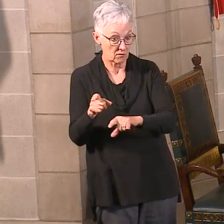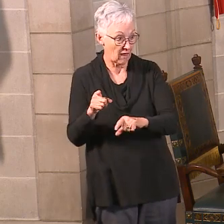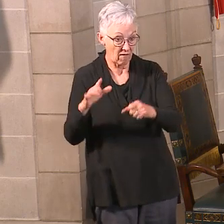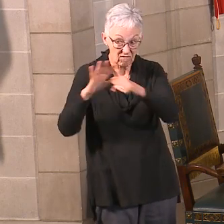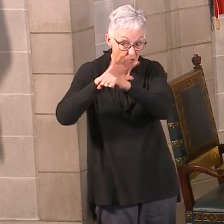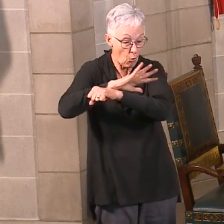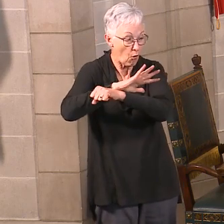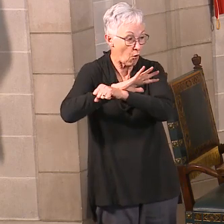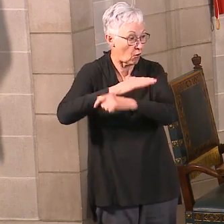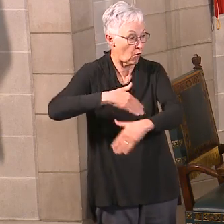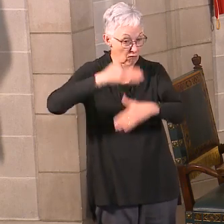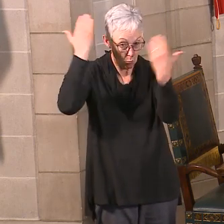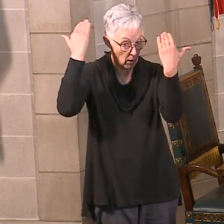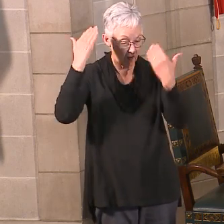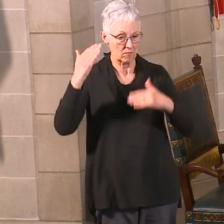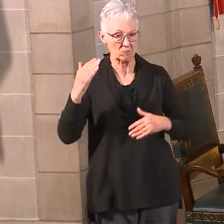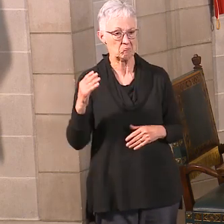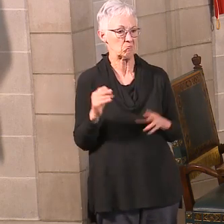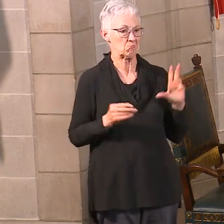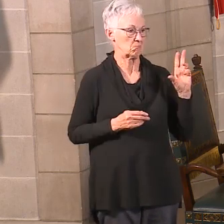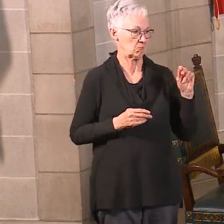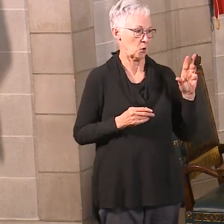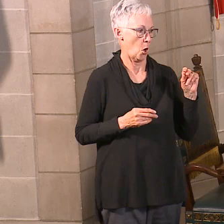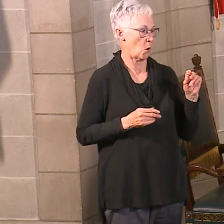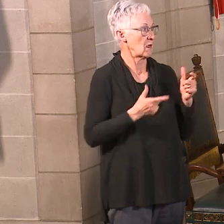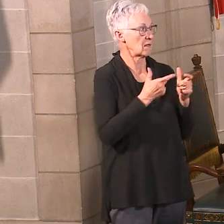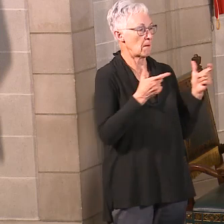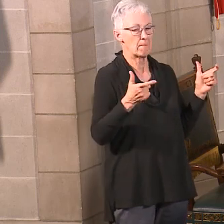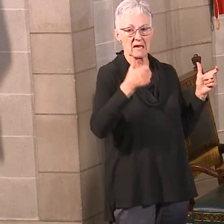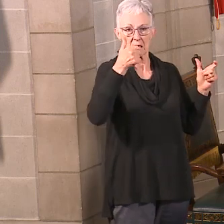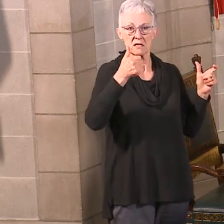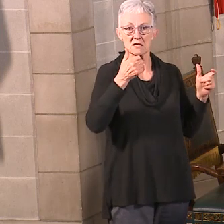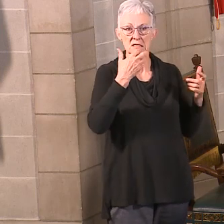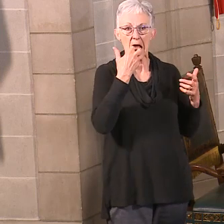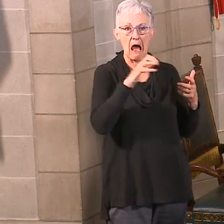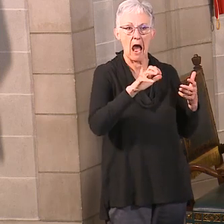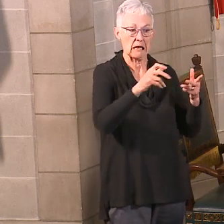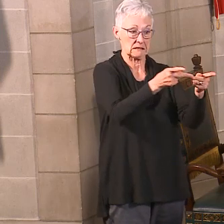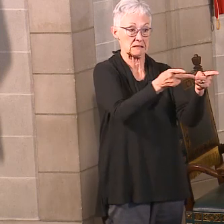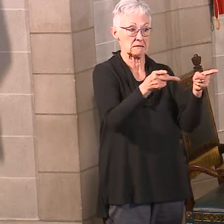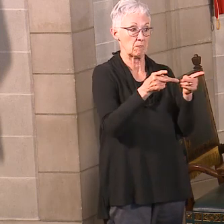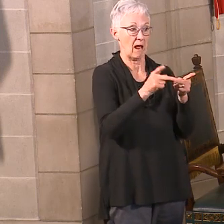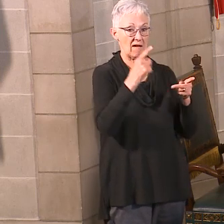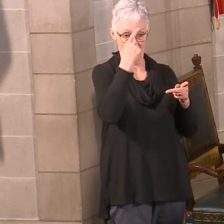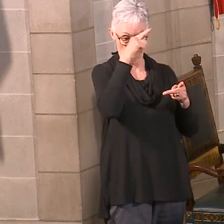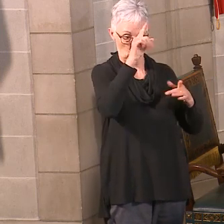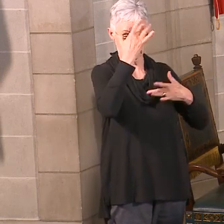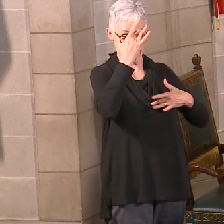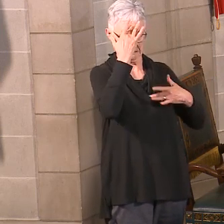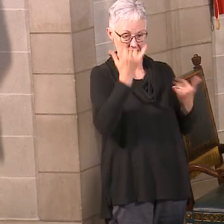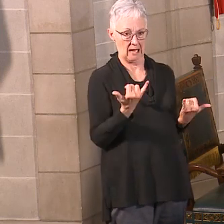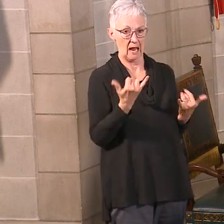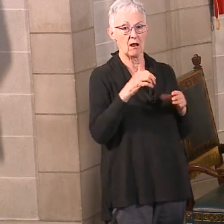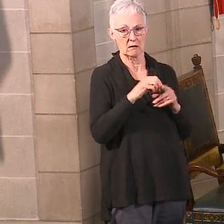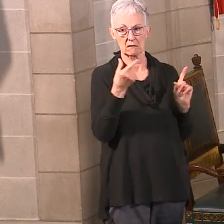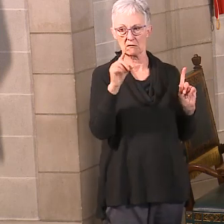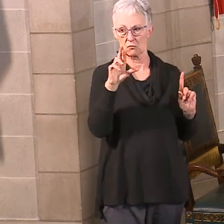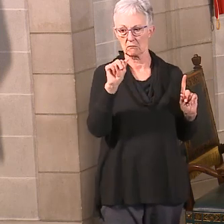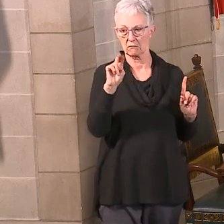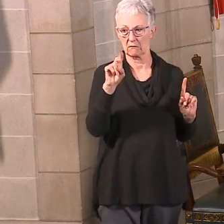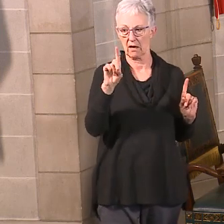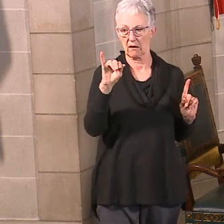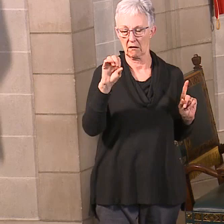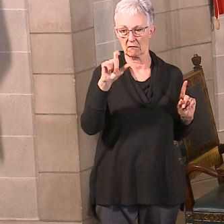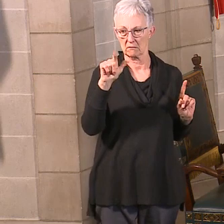biggest hotspot in Nebraska right now is Grand Island, and we continue to manage that situation. The folks there on Grand Island I know are working very, very